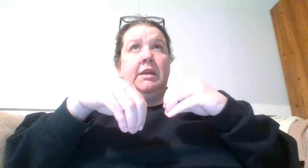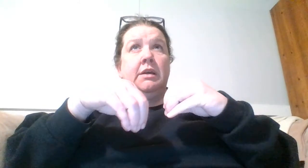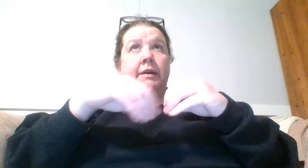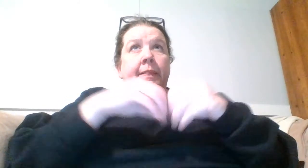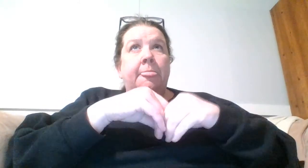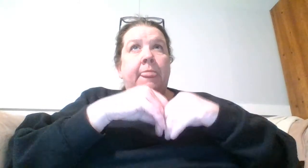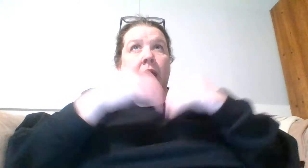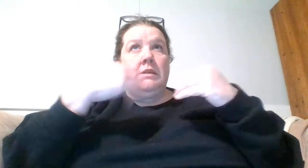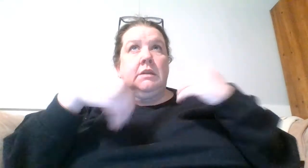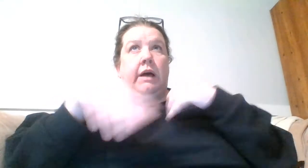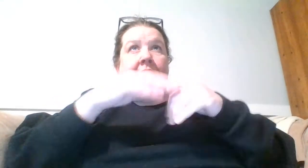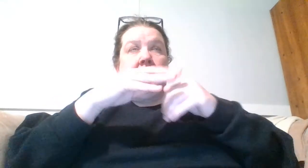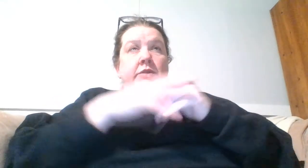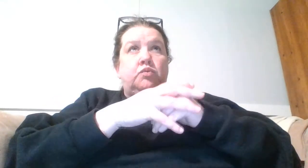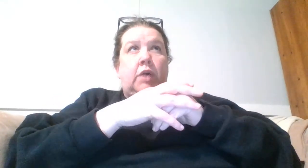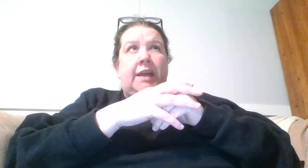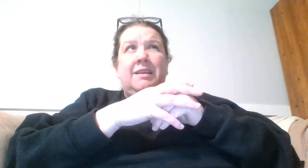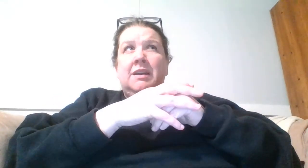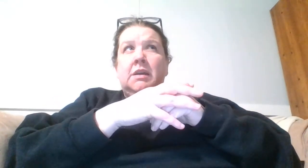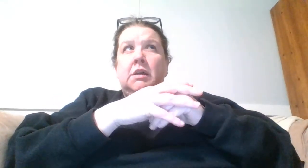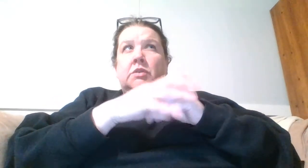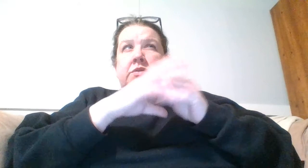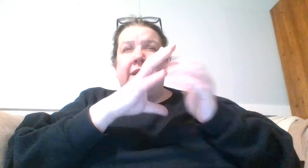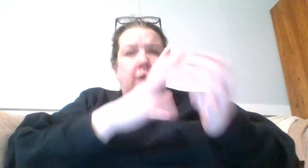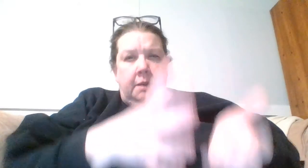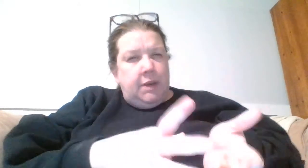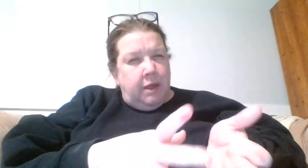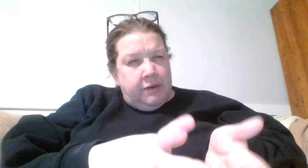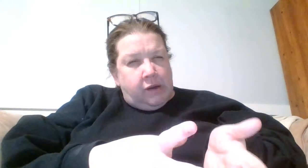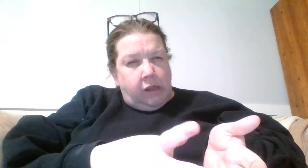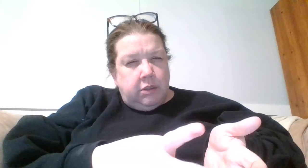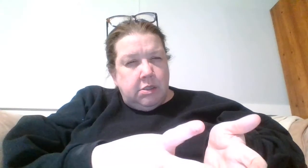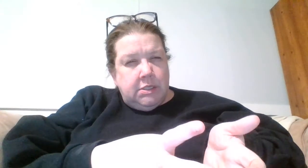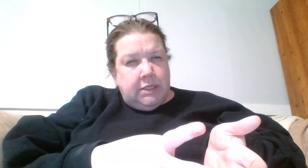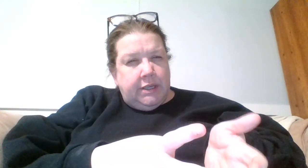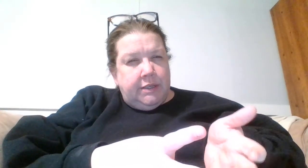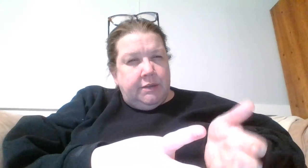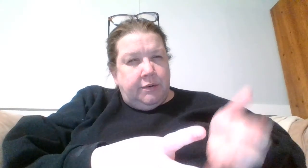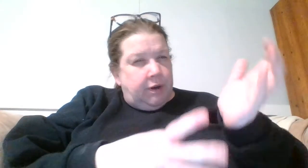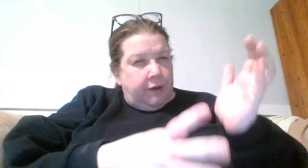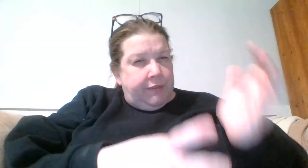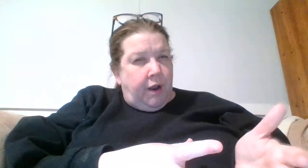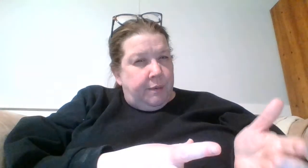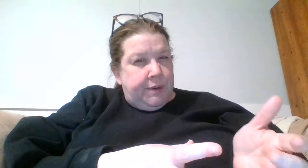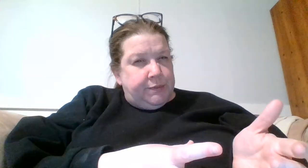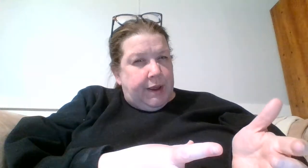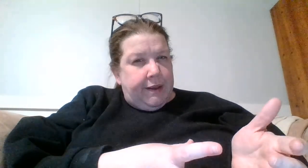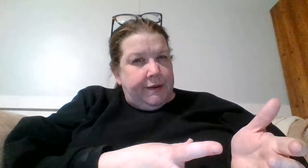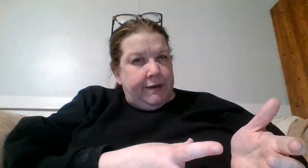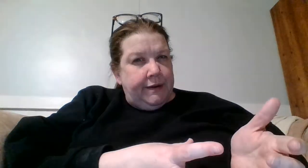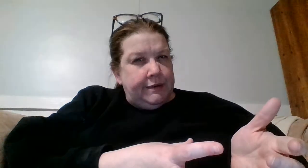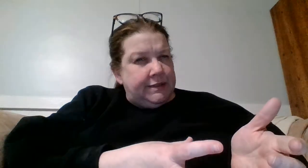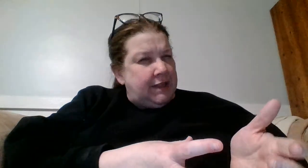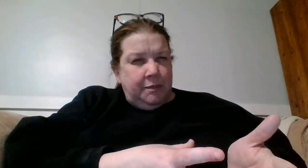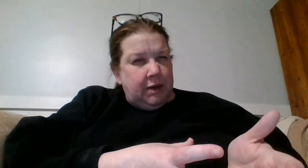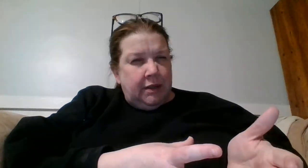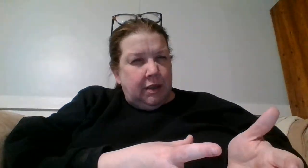his little outfit is red do they come in other colors like or are they always red does anybody like